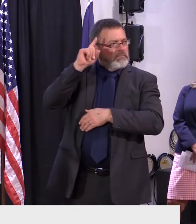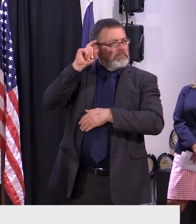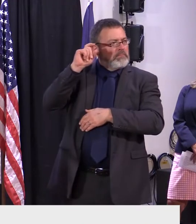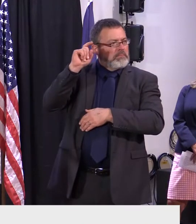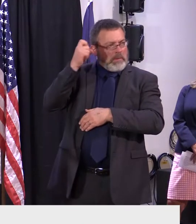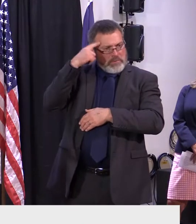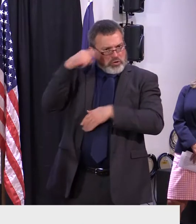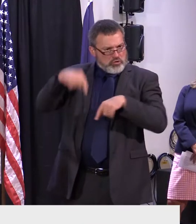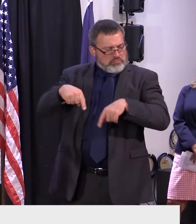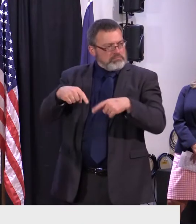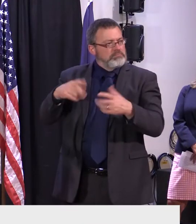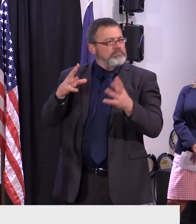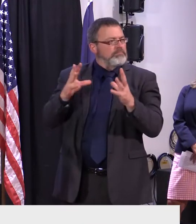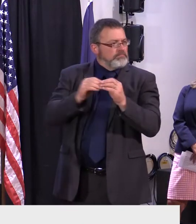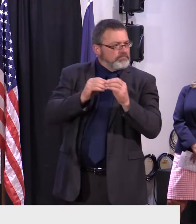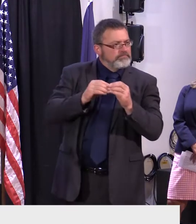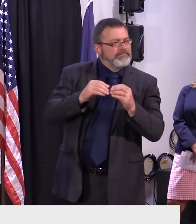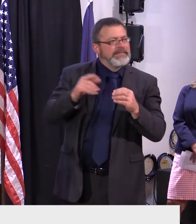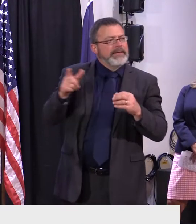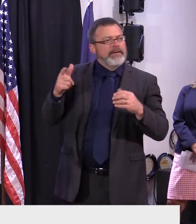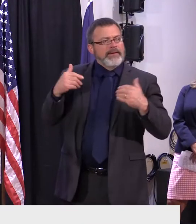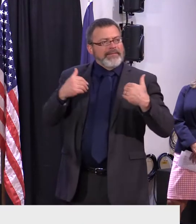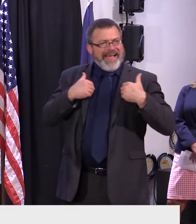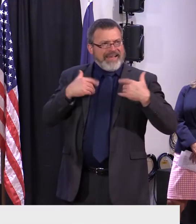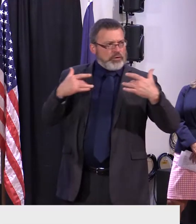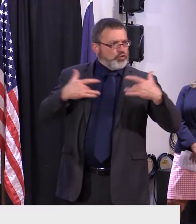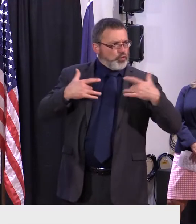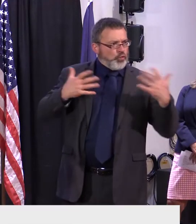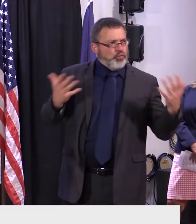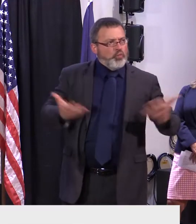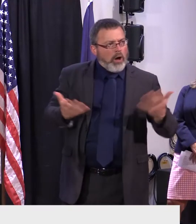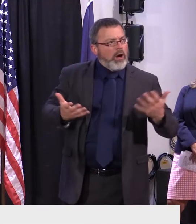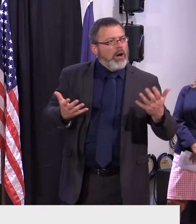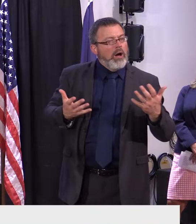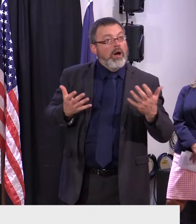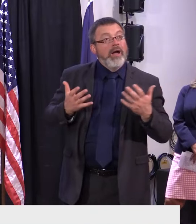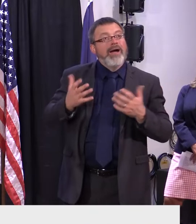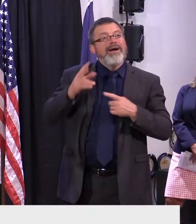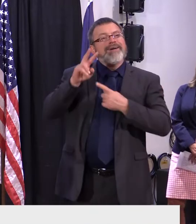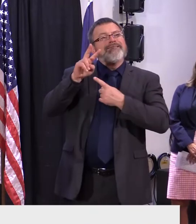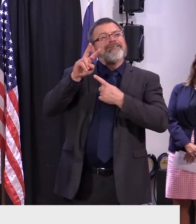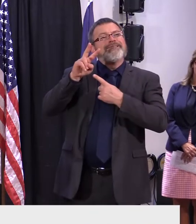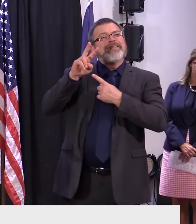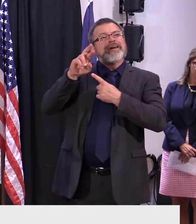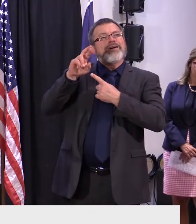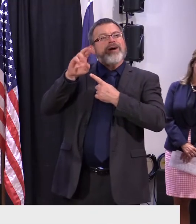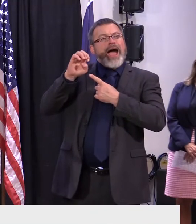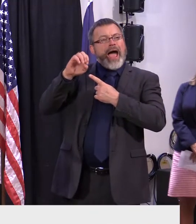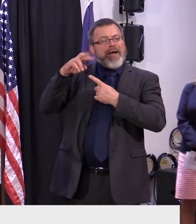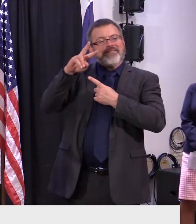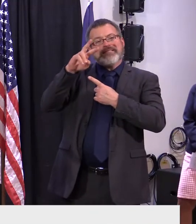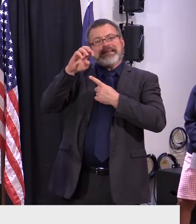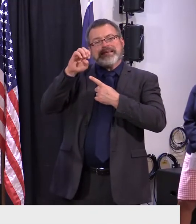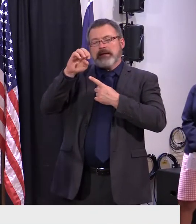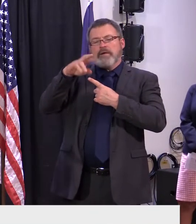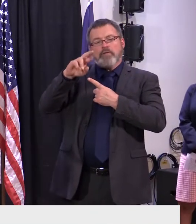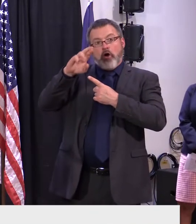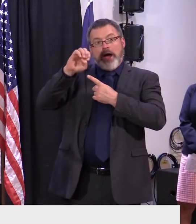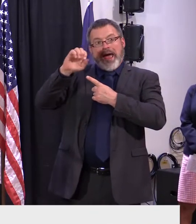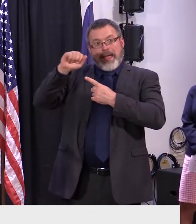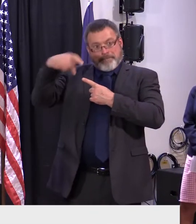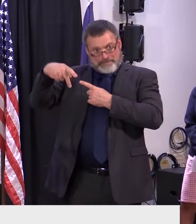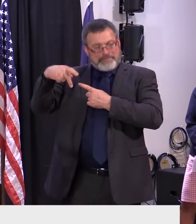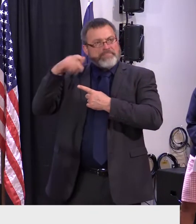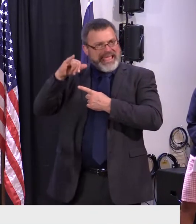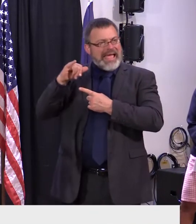of the 8,000 or so households are going to be losing VRAP assistance starting December 1. And I'm wondering